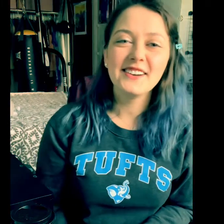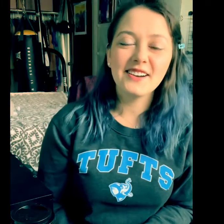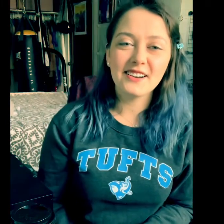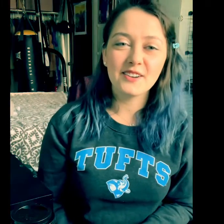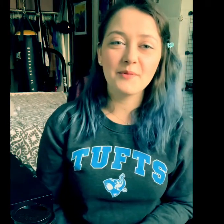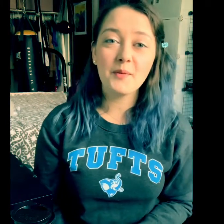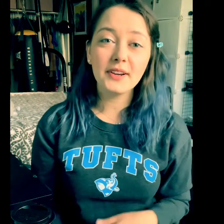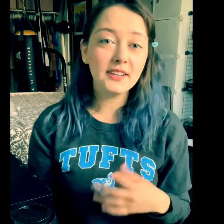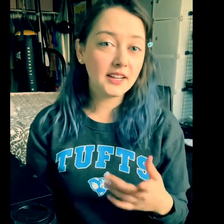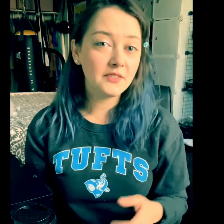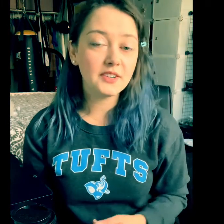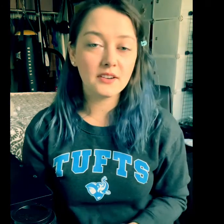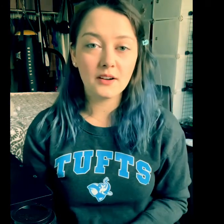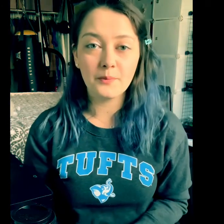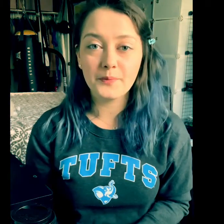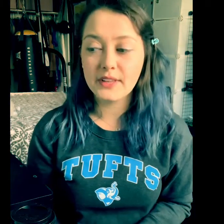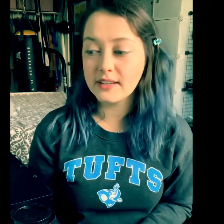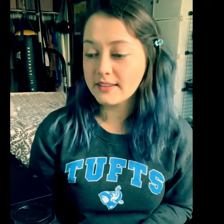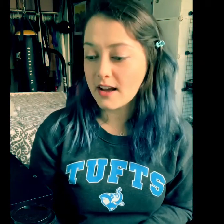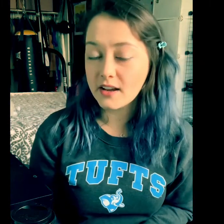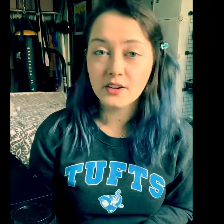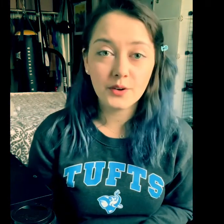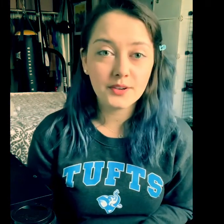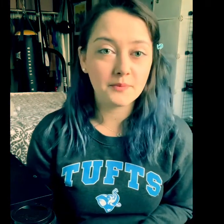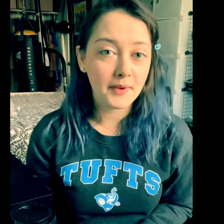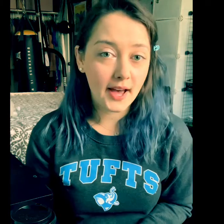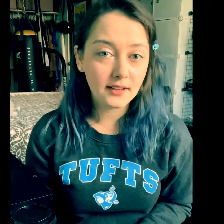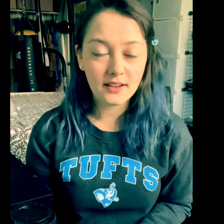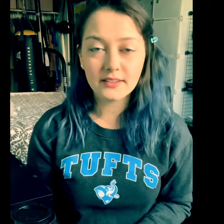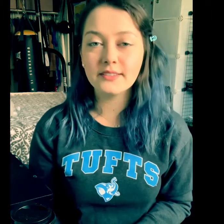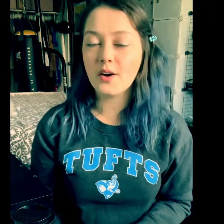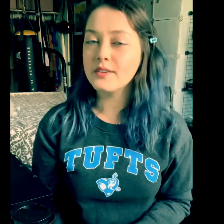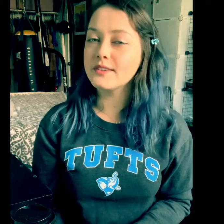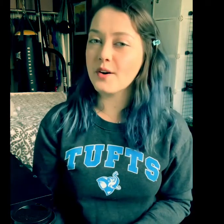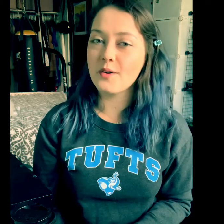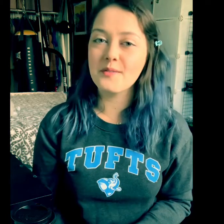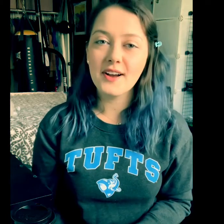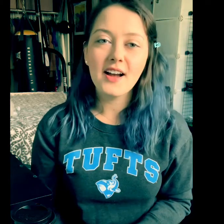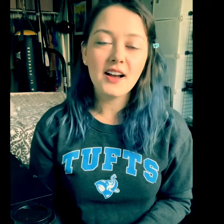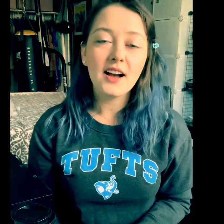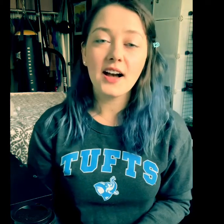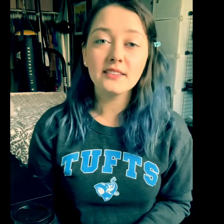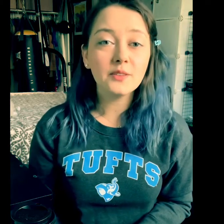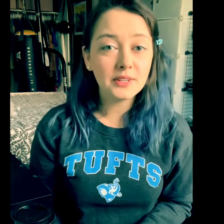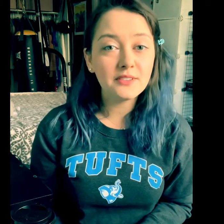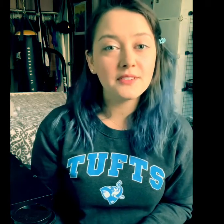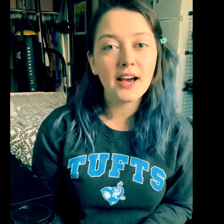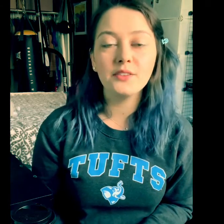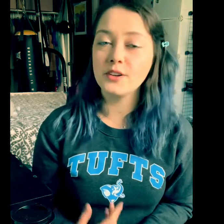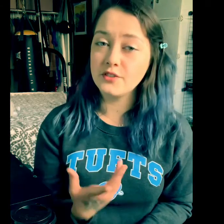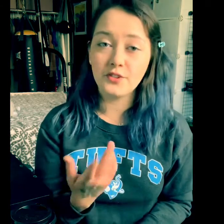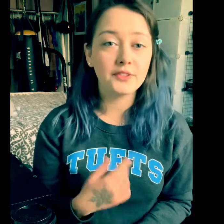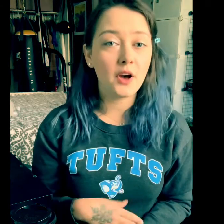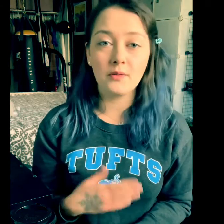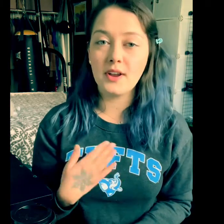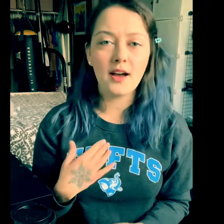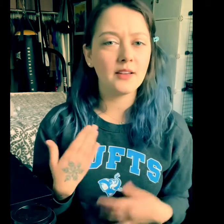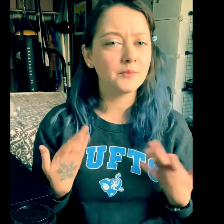um we're gonna cover um things like good and bad next song so until we do that you can just go with i am